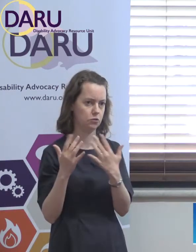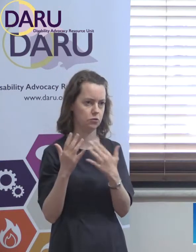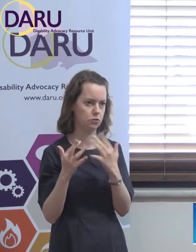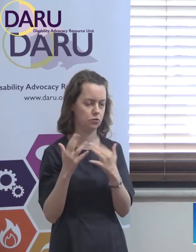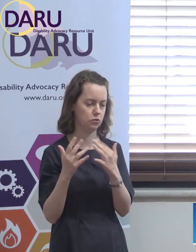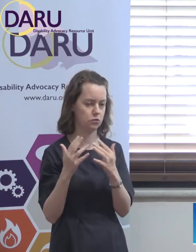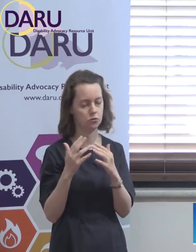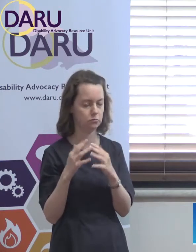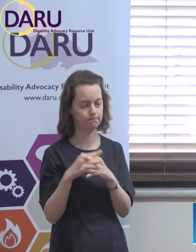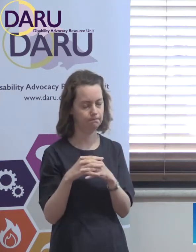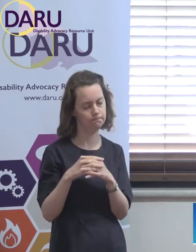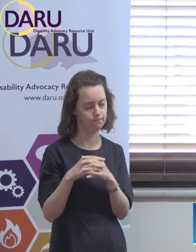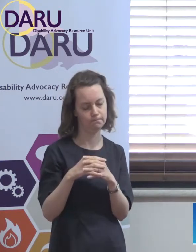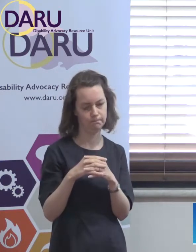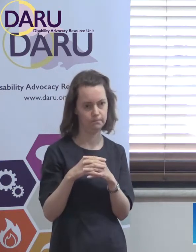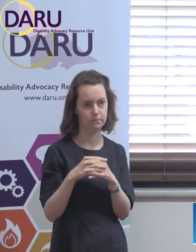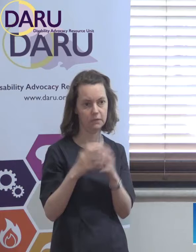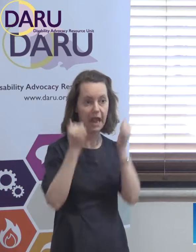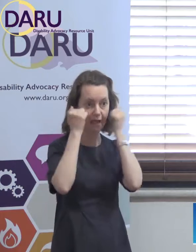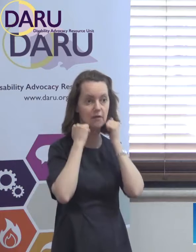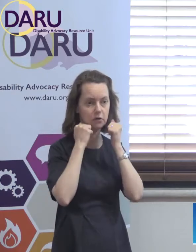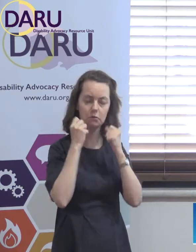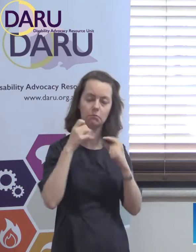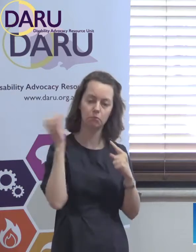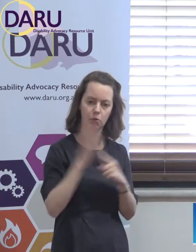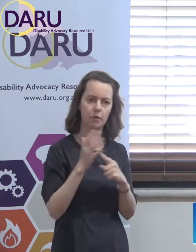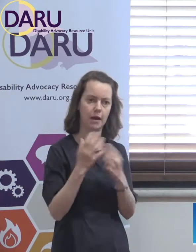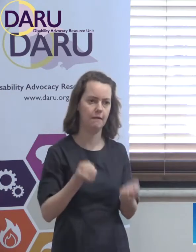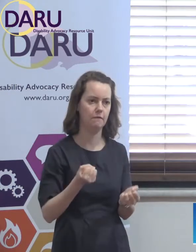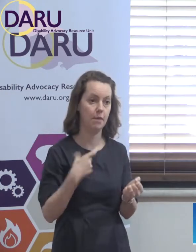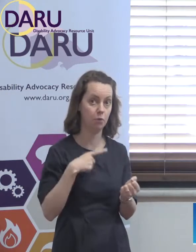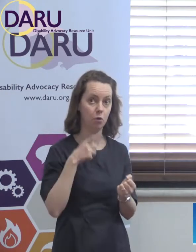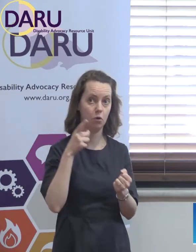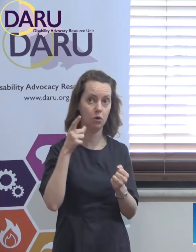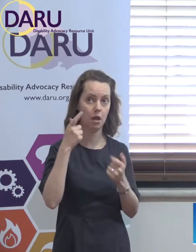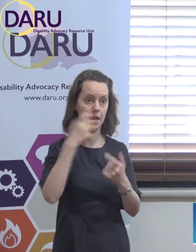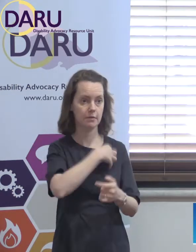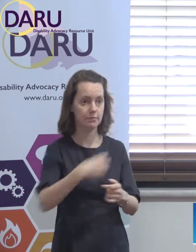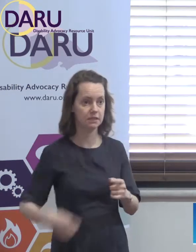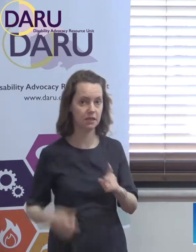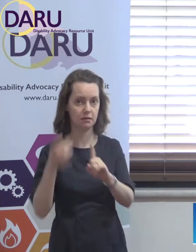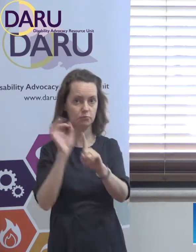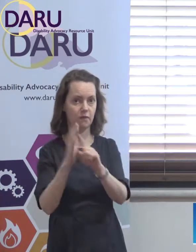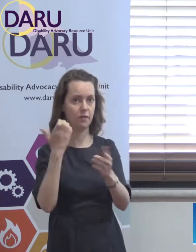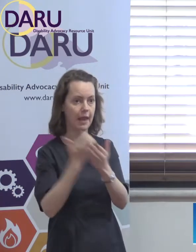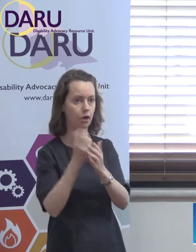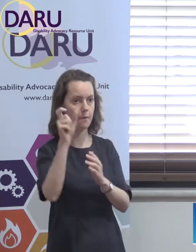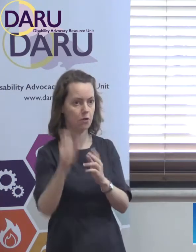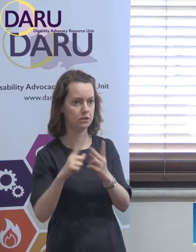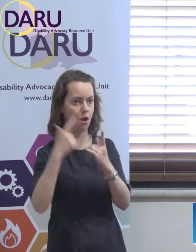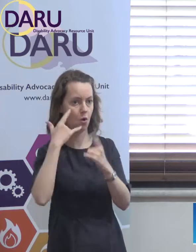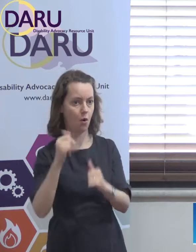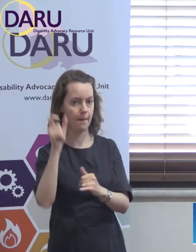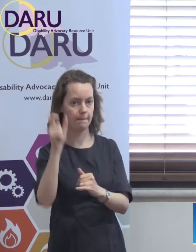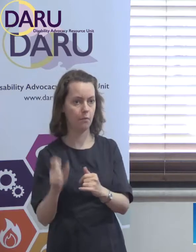why you need these things, because some of the people who make the decisions do understand